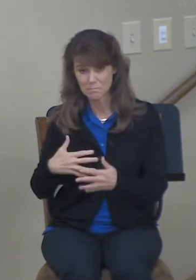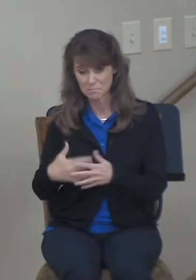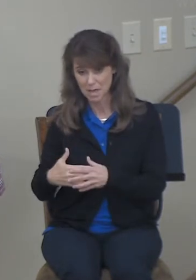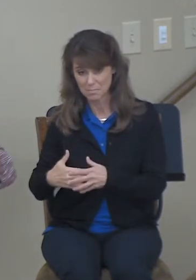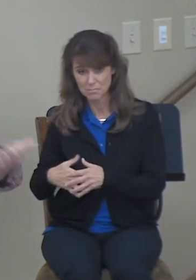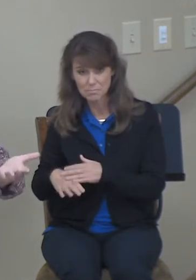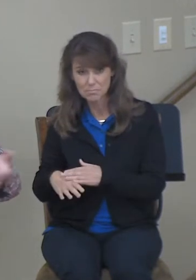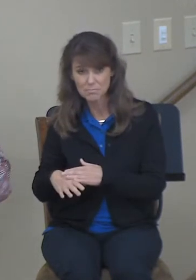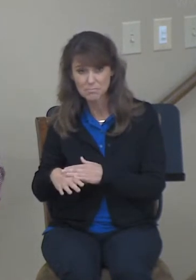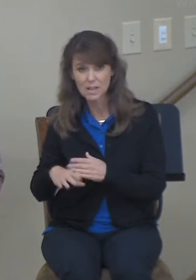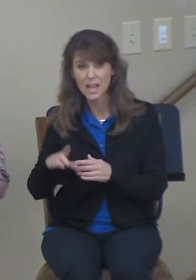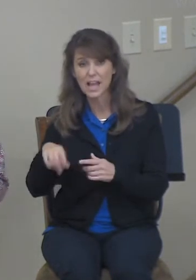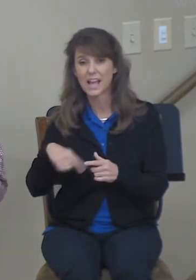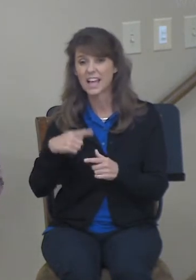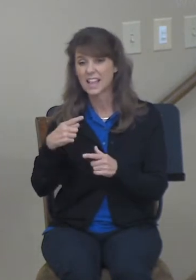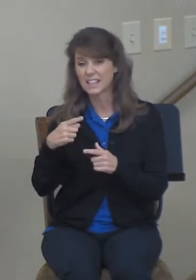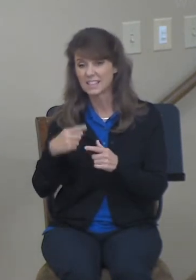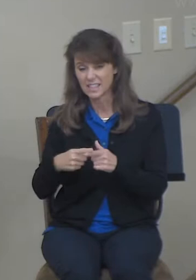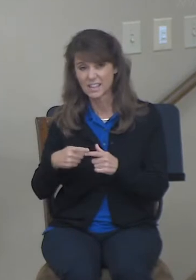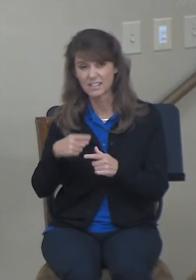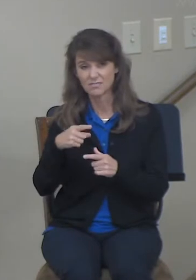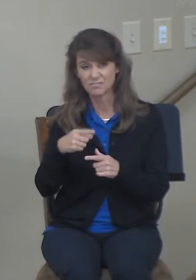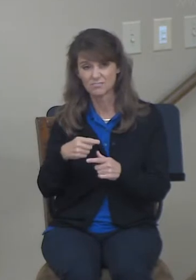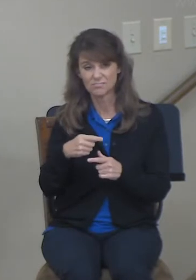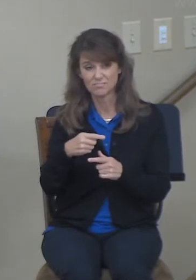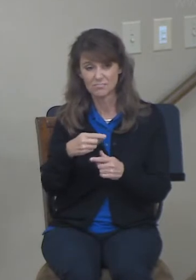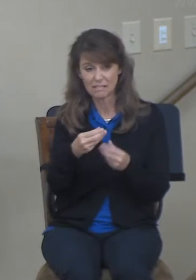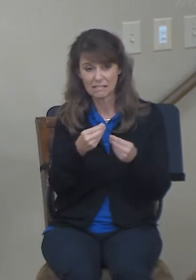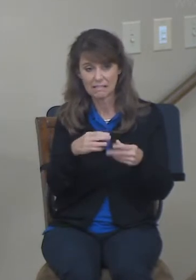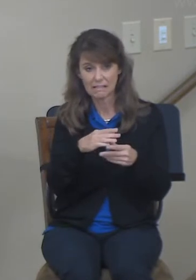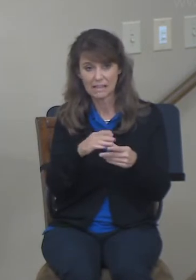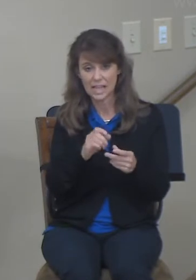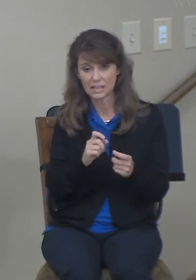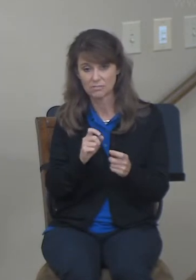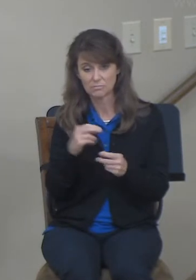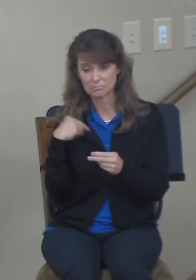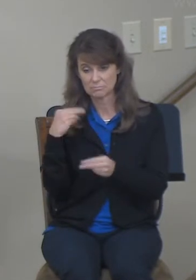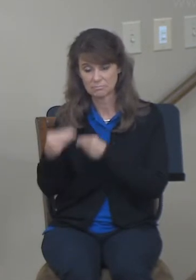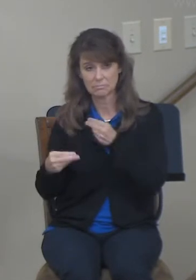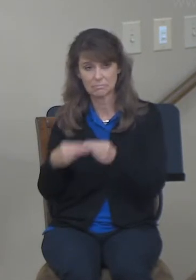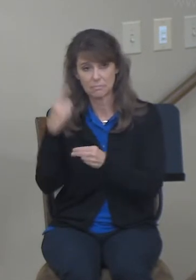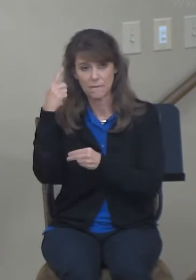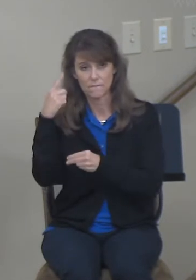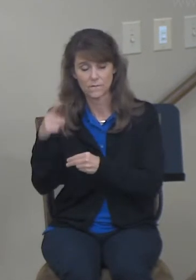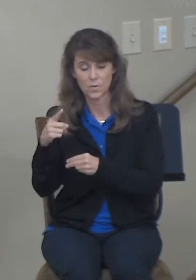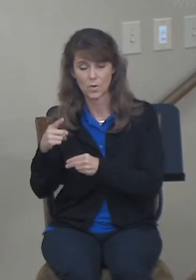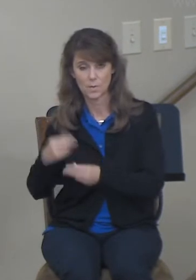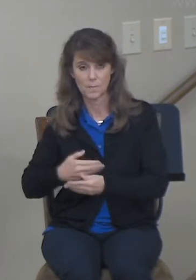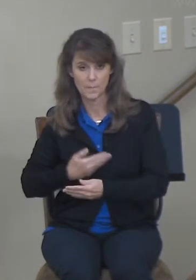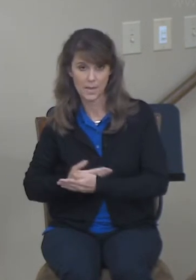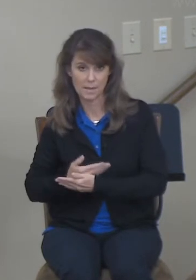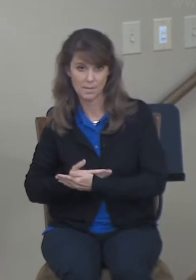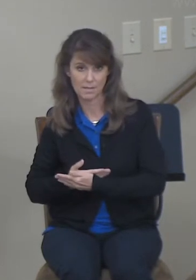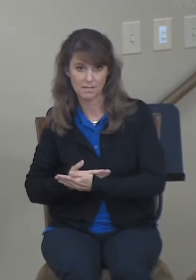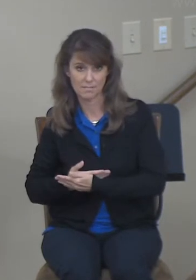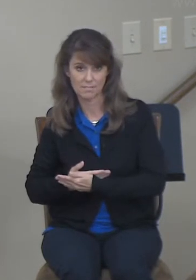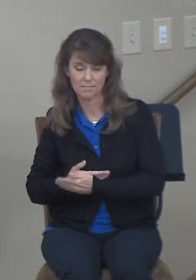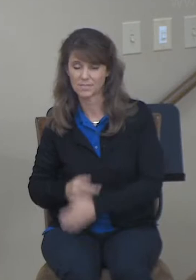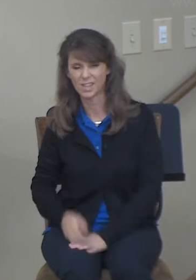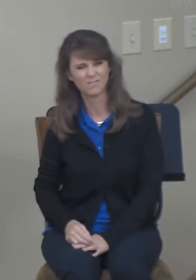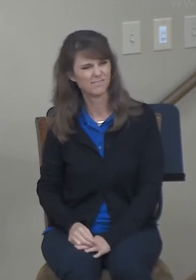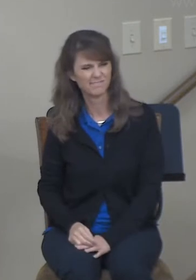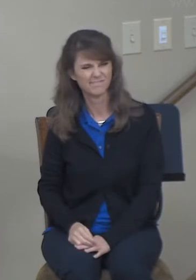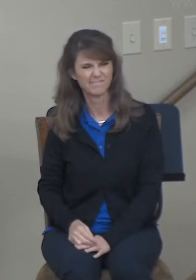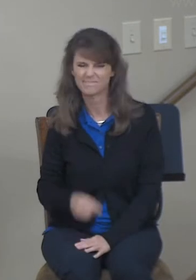time, and then it would revert back to his brother's family, to Elimelech's line. And he said, it's just not